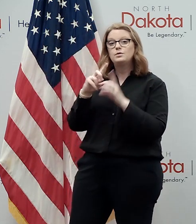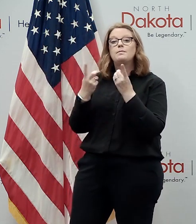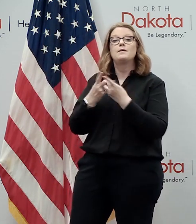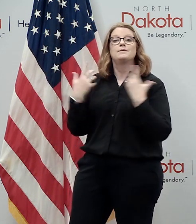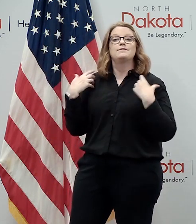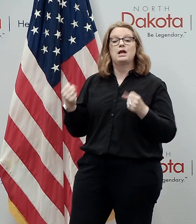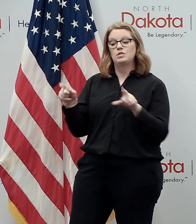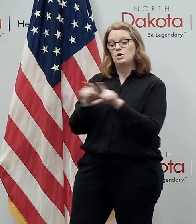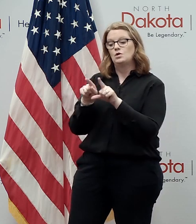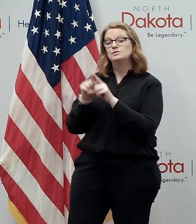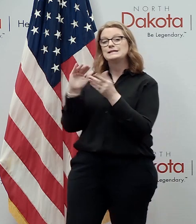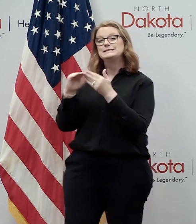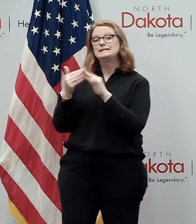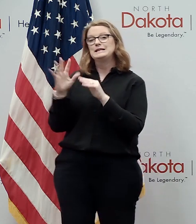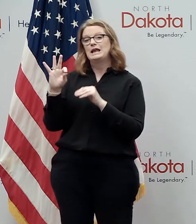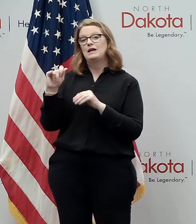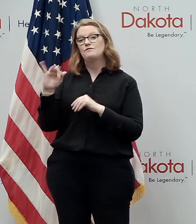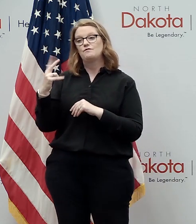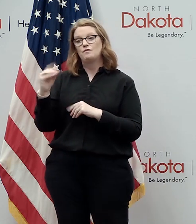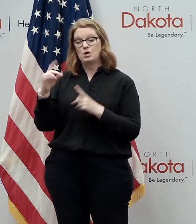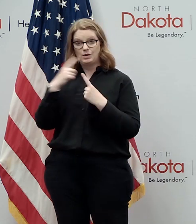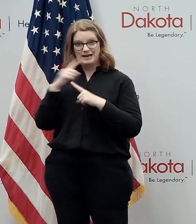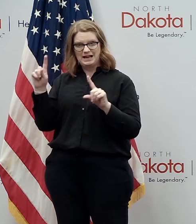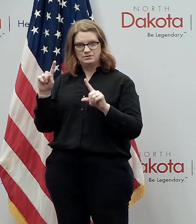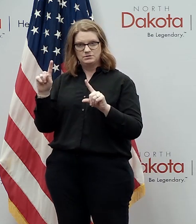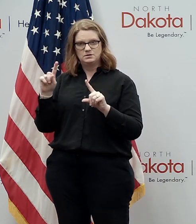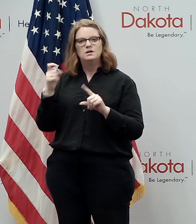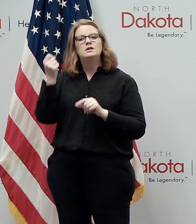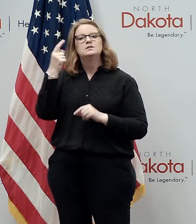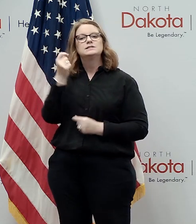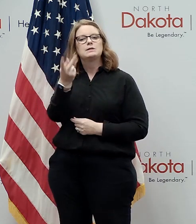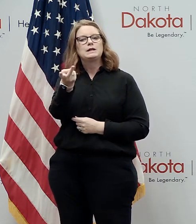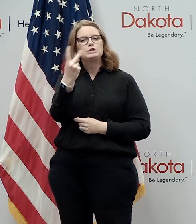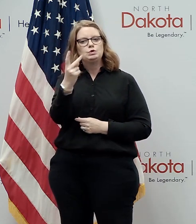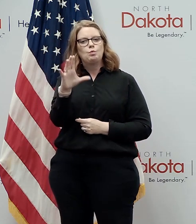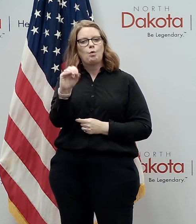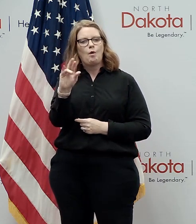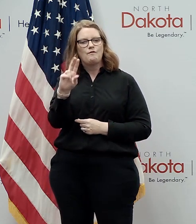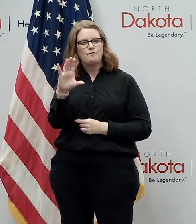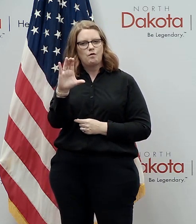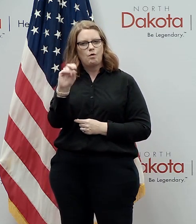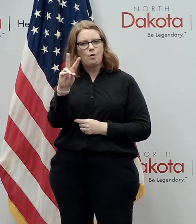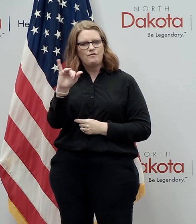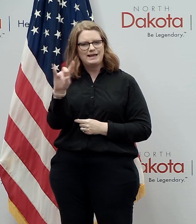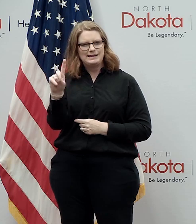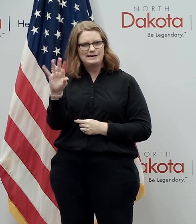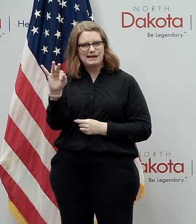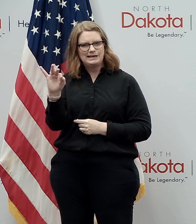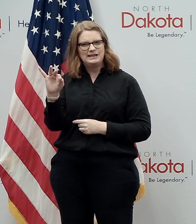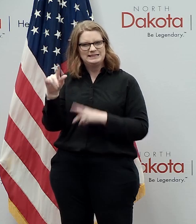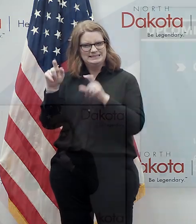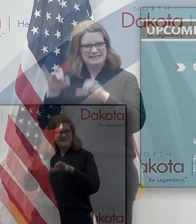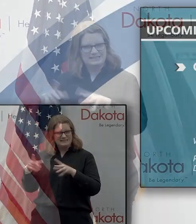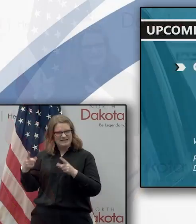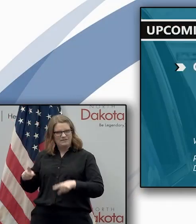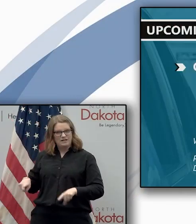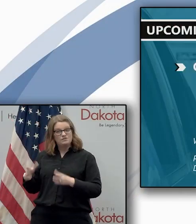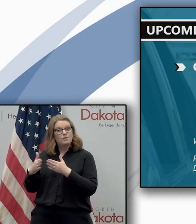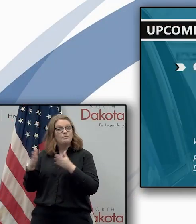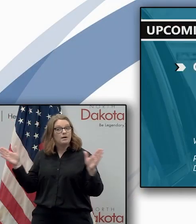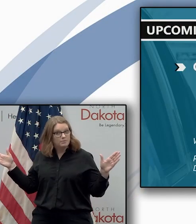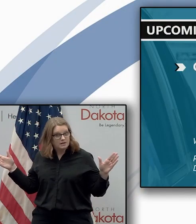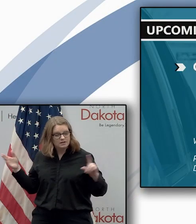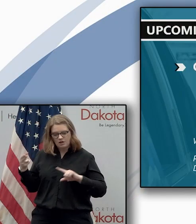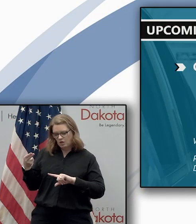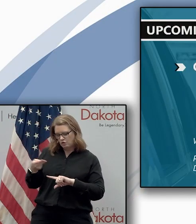of health in city of fargo has announced they'll be holding two covet 19 testing events for the general public tomorrow thursday